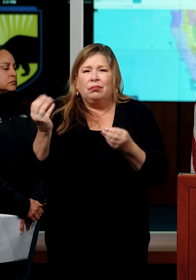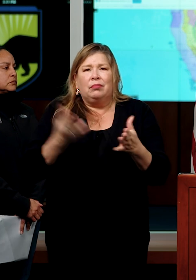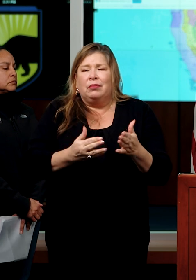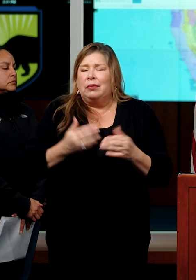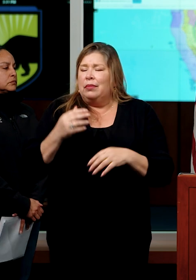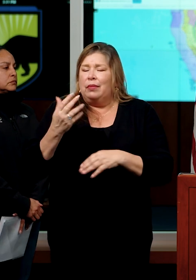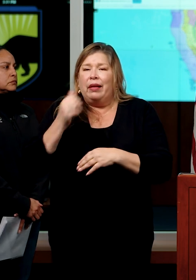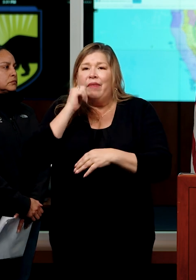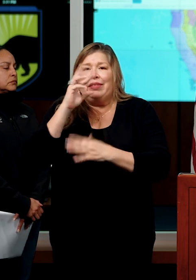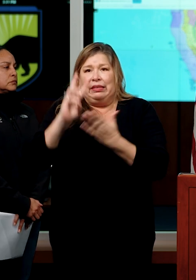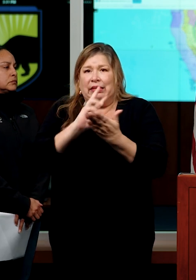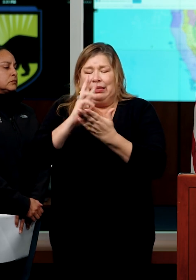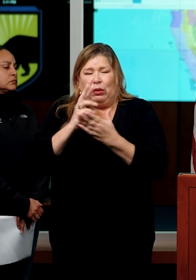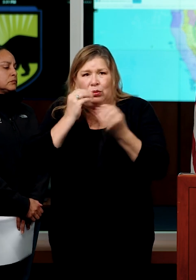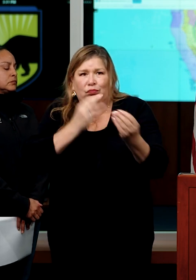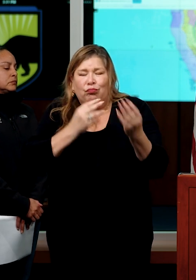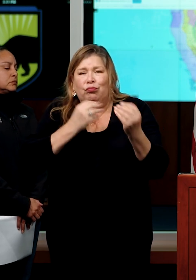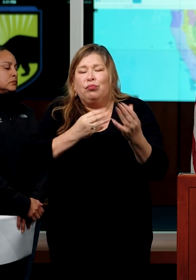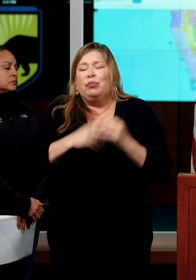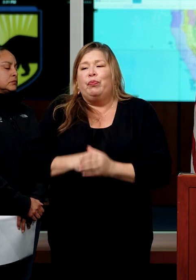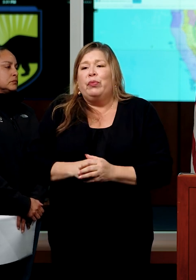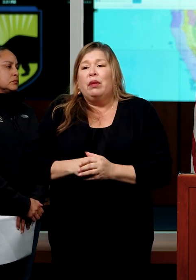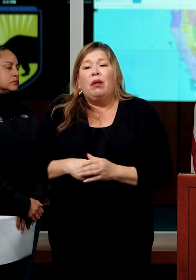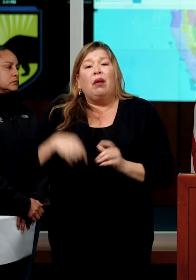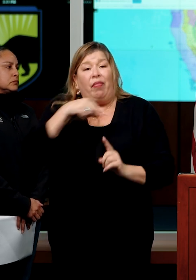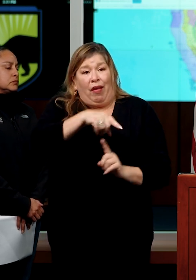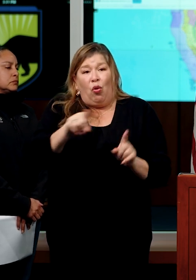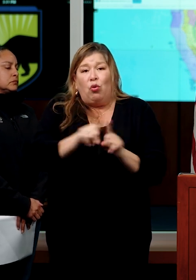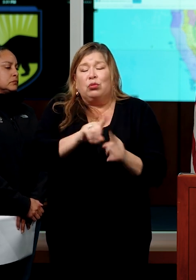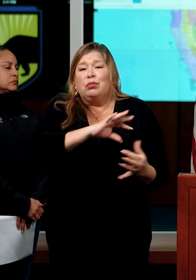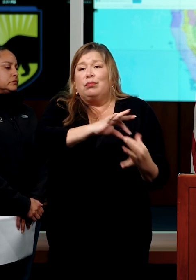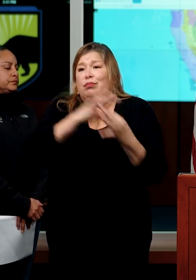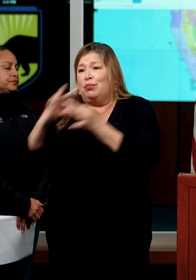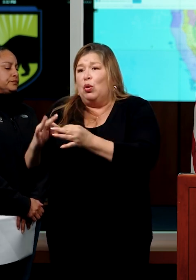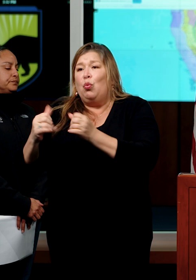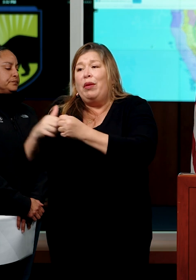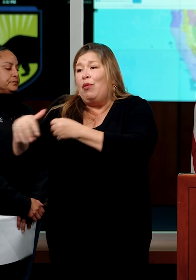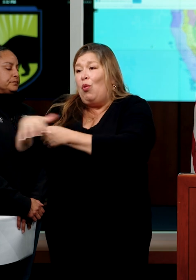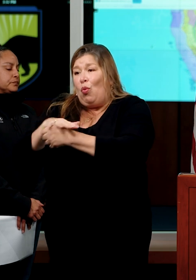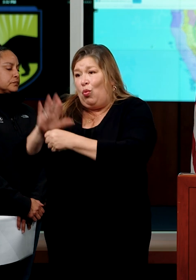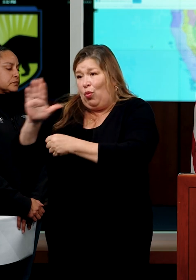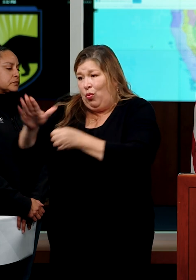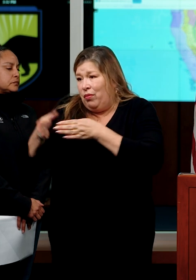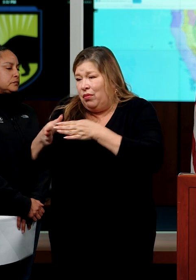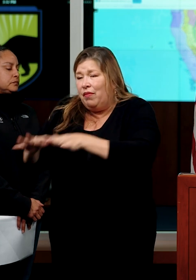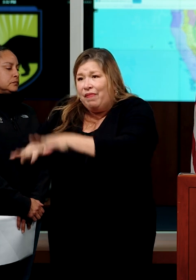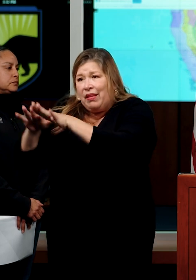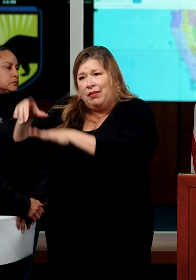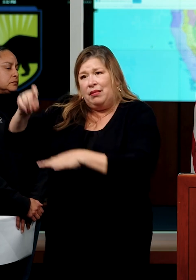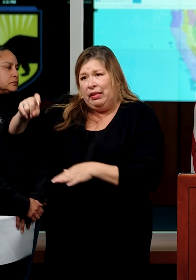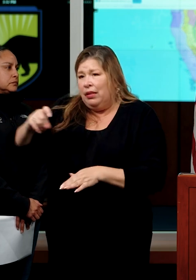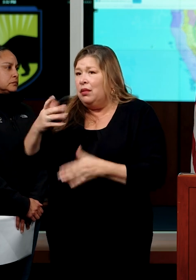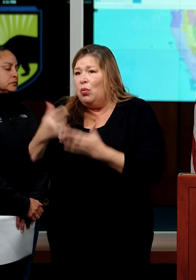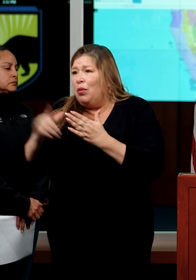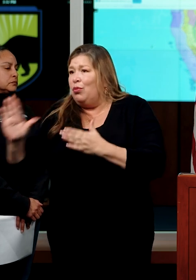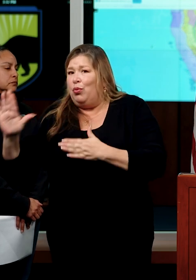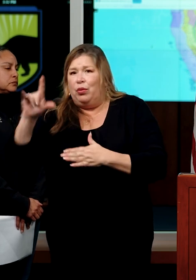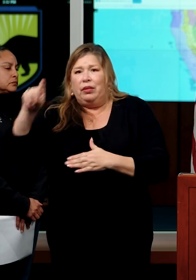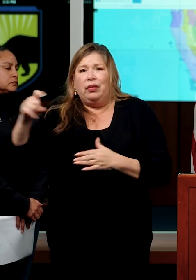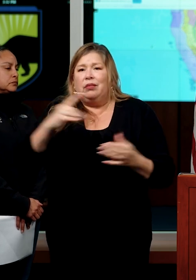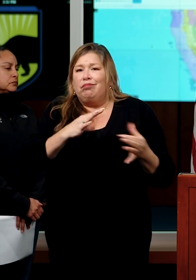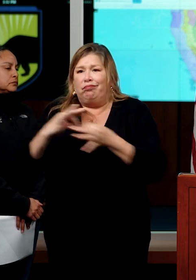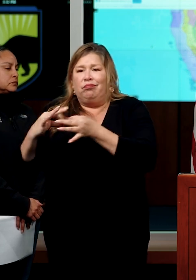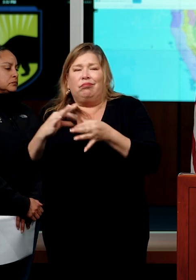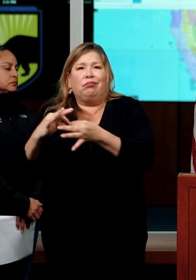hours a day, connected to our local flood authorities to understand what needs local communities may have to